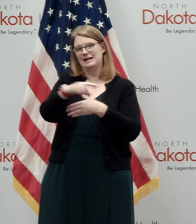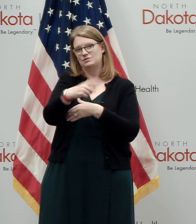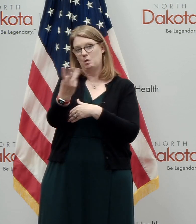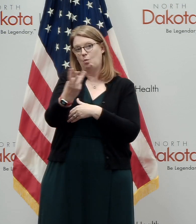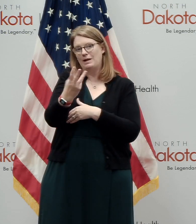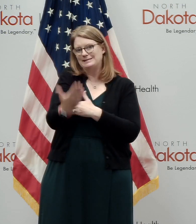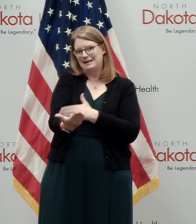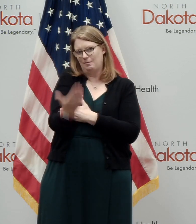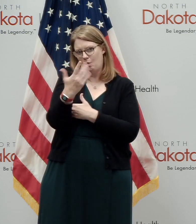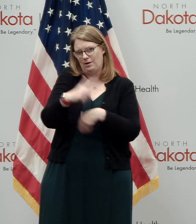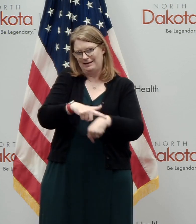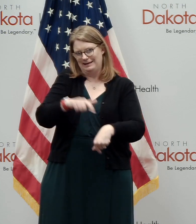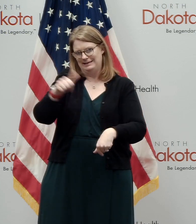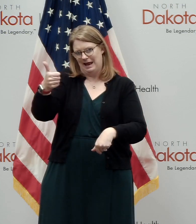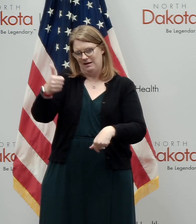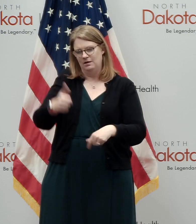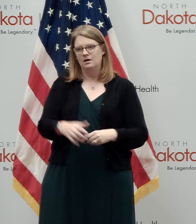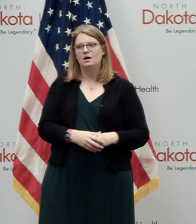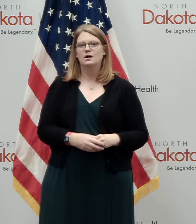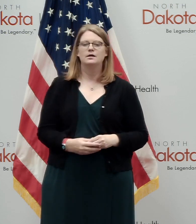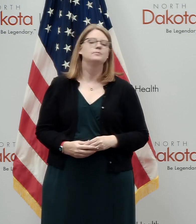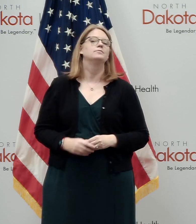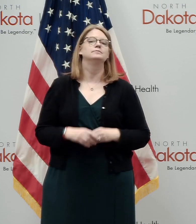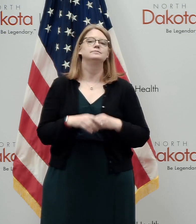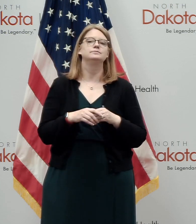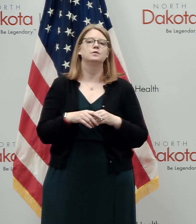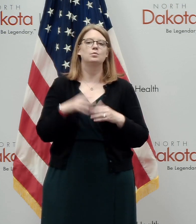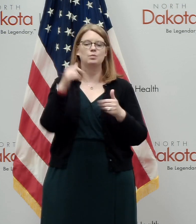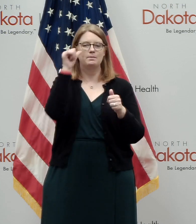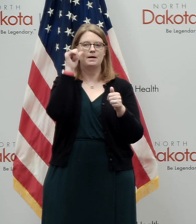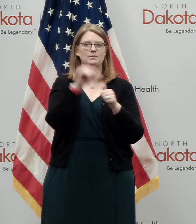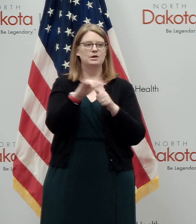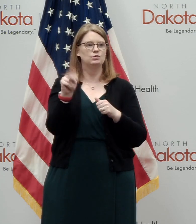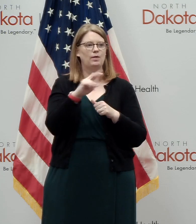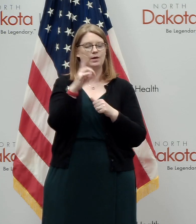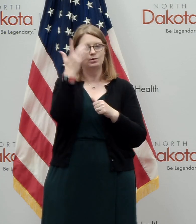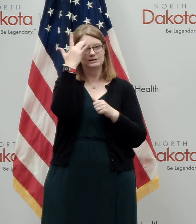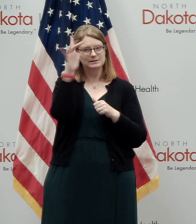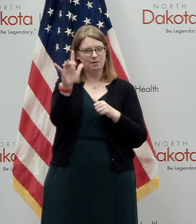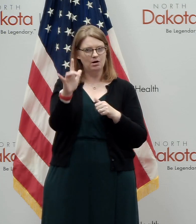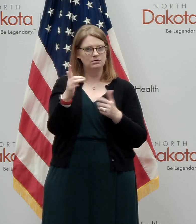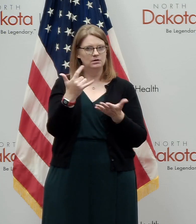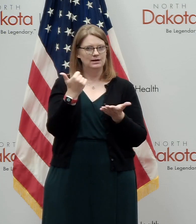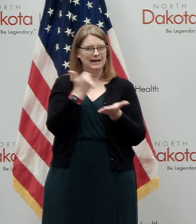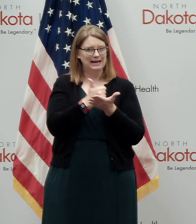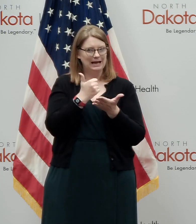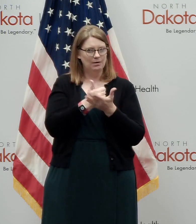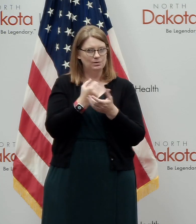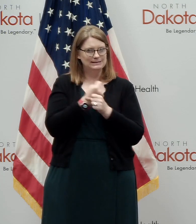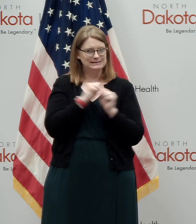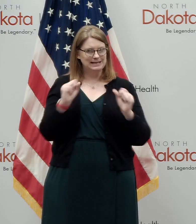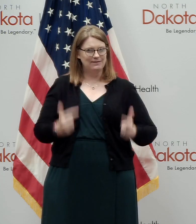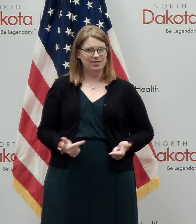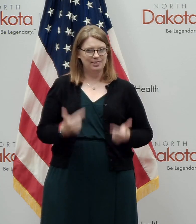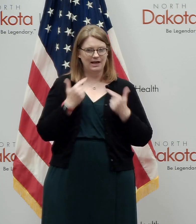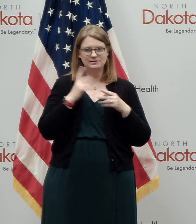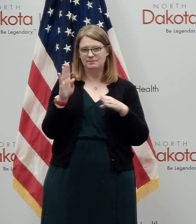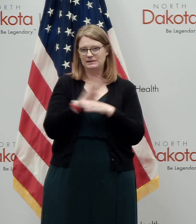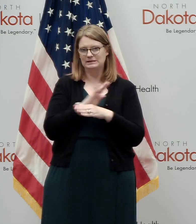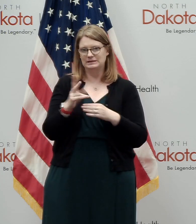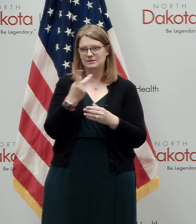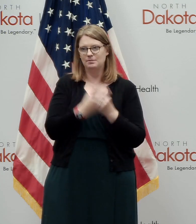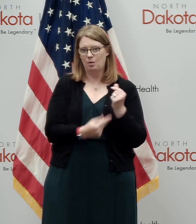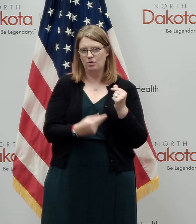across a number of different conflicts. So until then, uh, remember to be, uh, North Dakota smart and help, help us save lives and livelihoods.